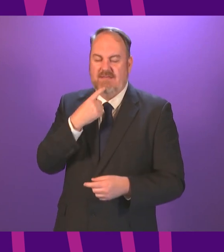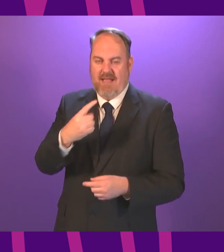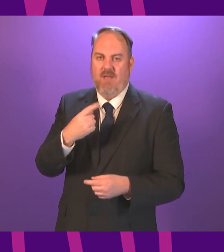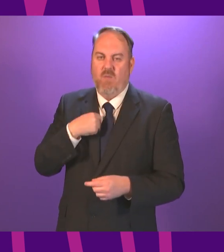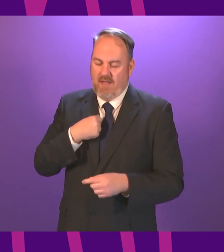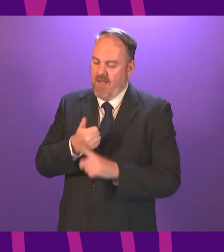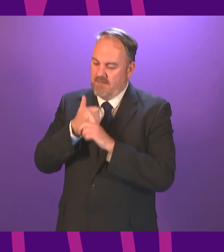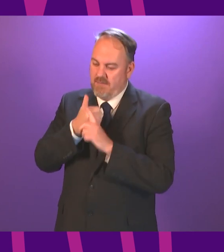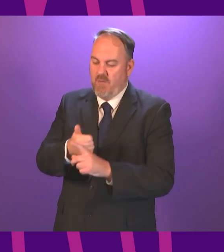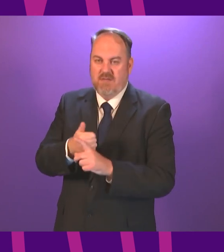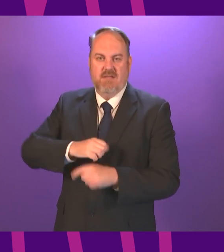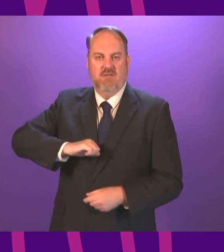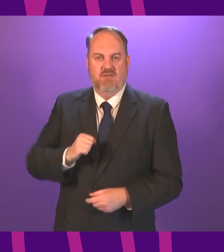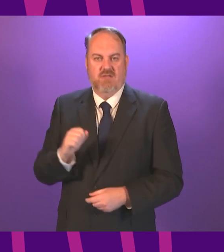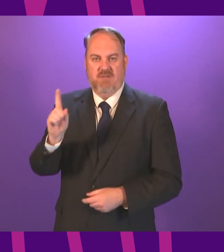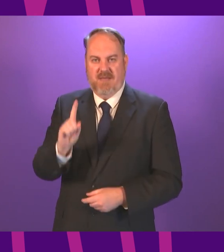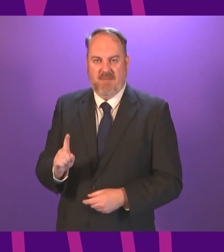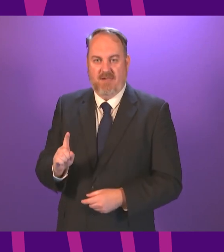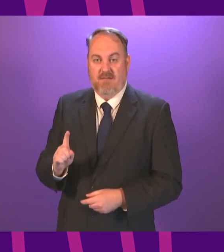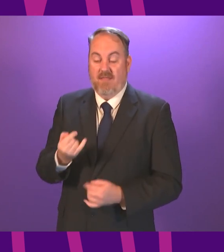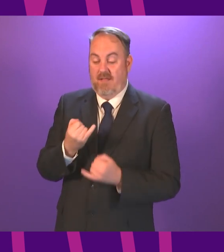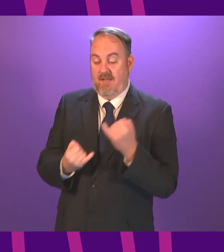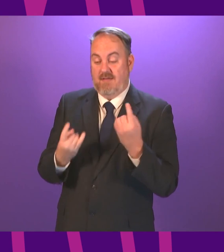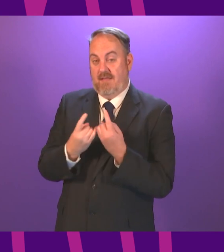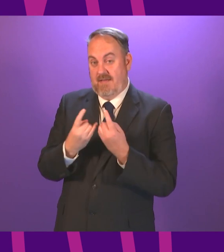interests at heart to conclude for Scotland